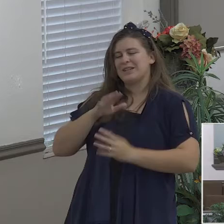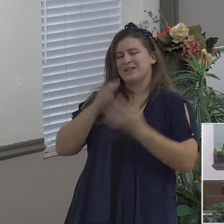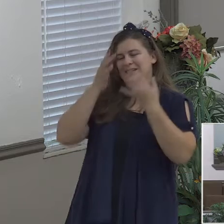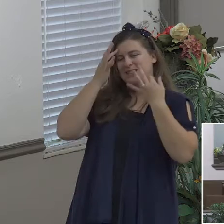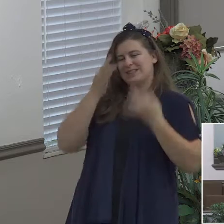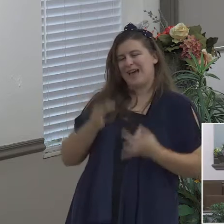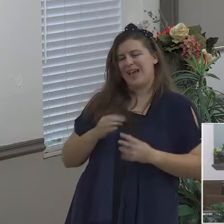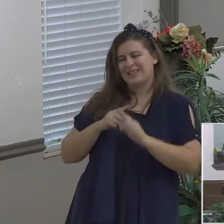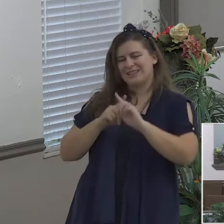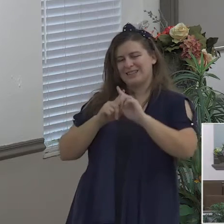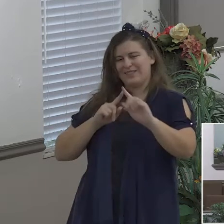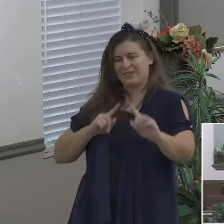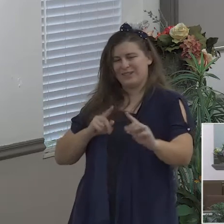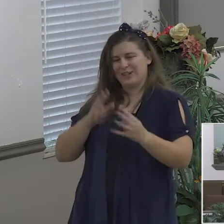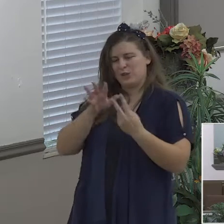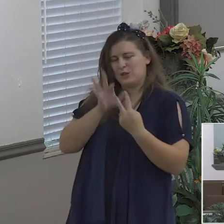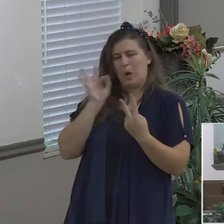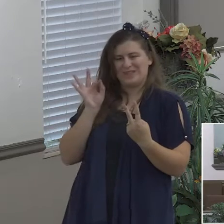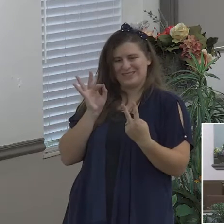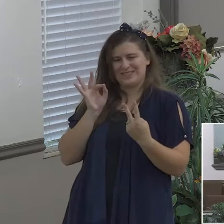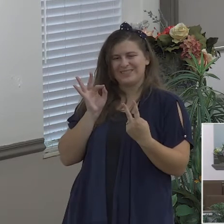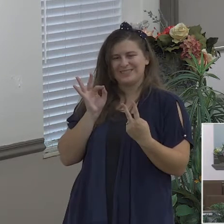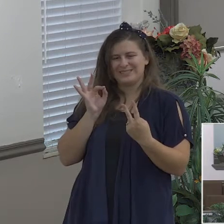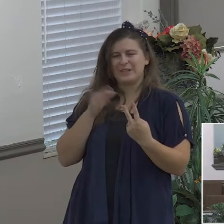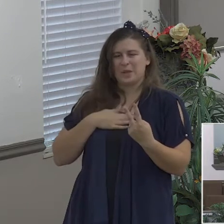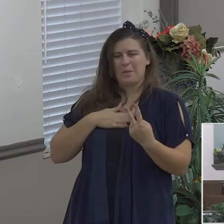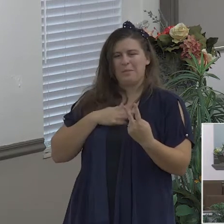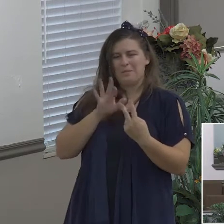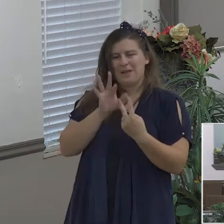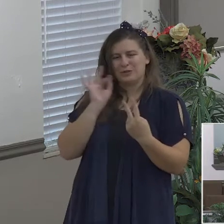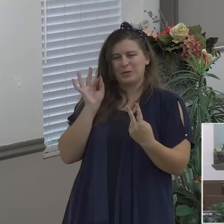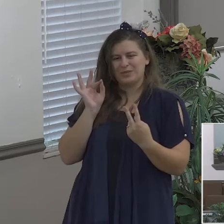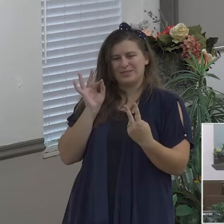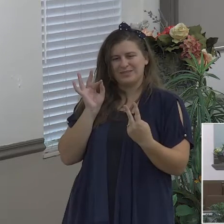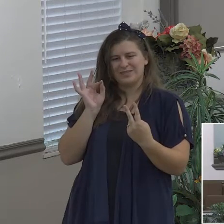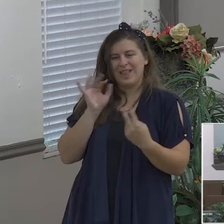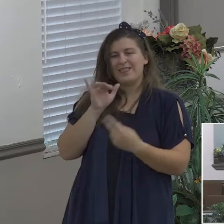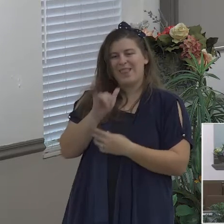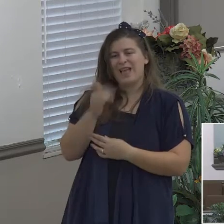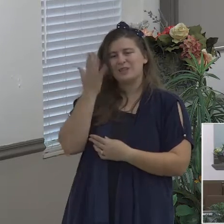that's that's why my life's verse you'll find it in first corinthians 10 13